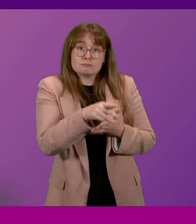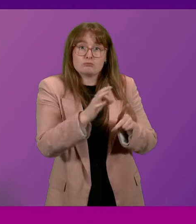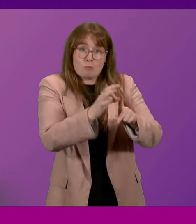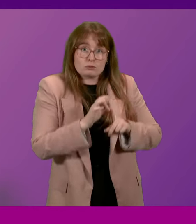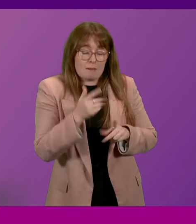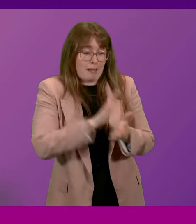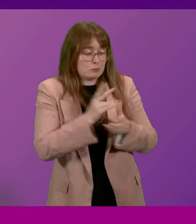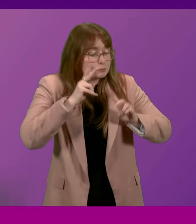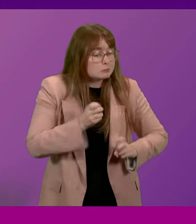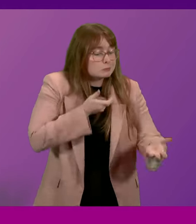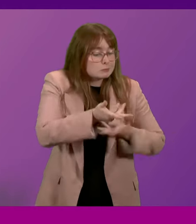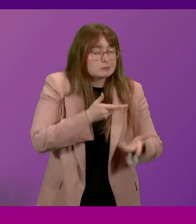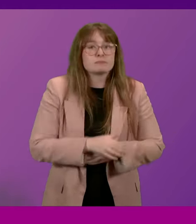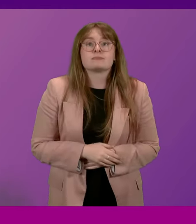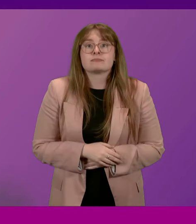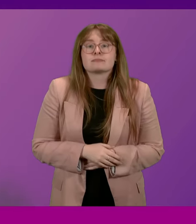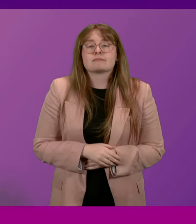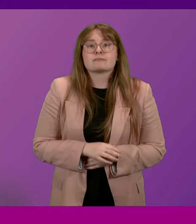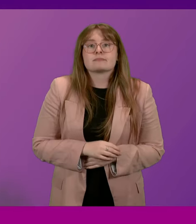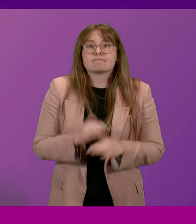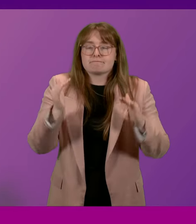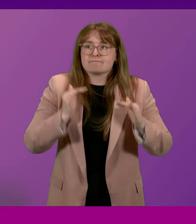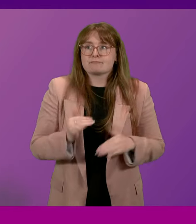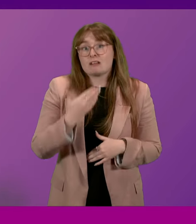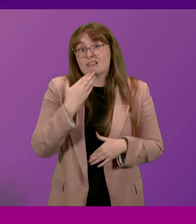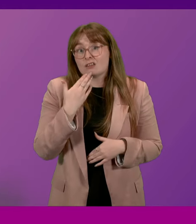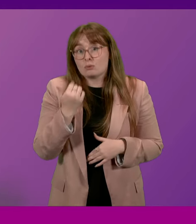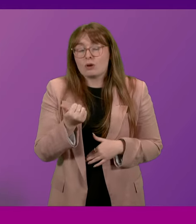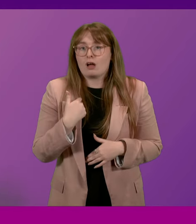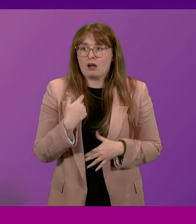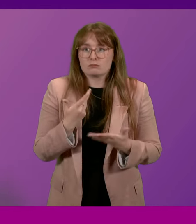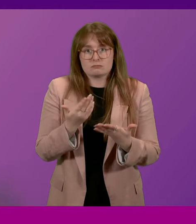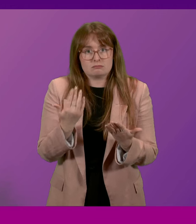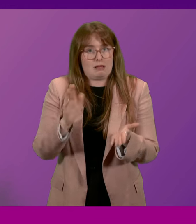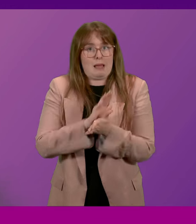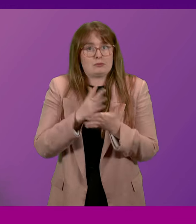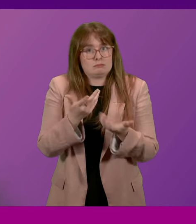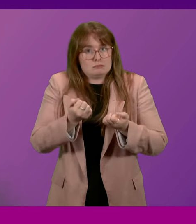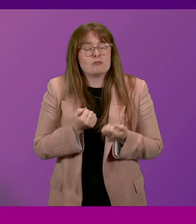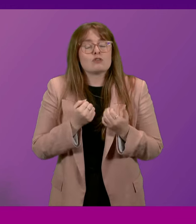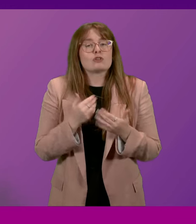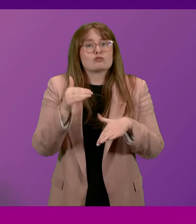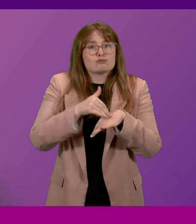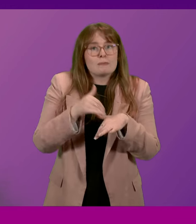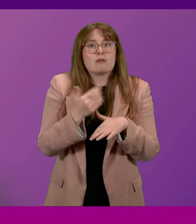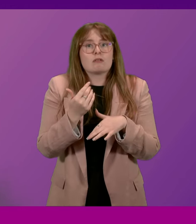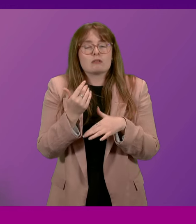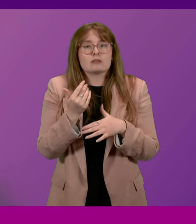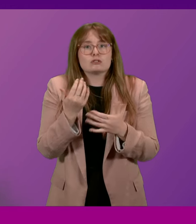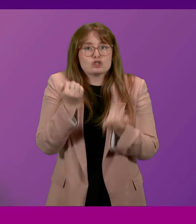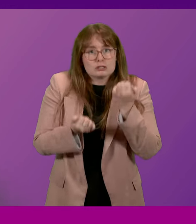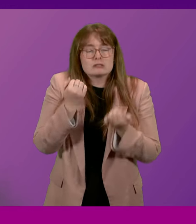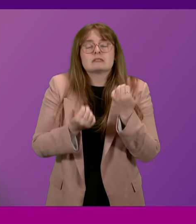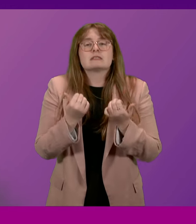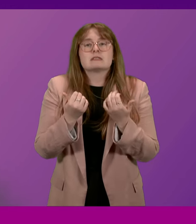me today. I welcome the legislative proposals within the Criminal Justice Modernisation and